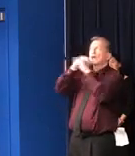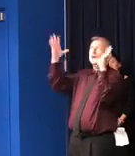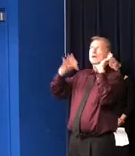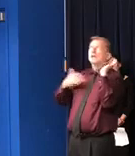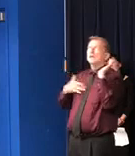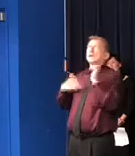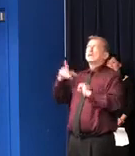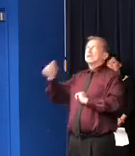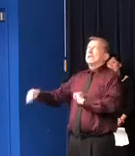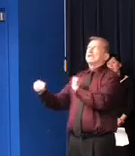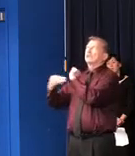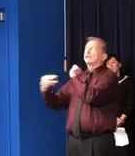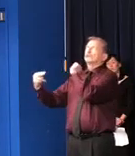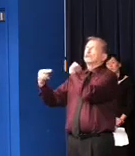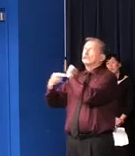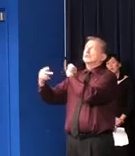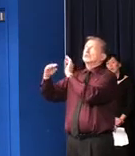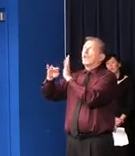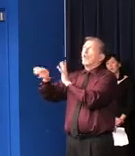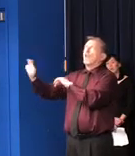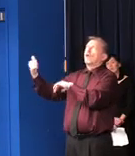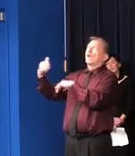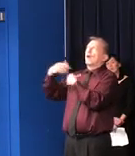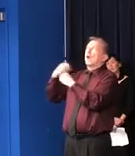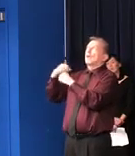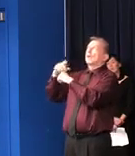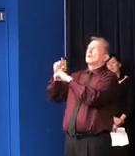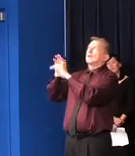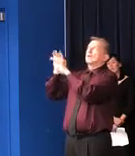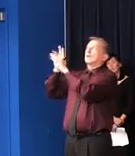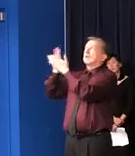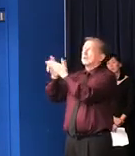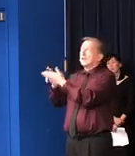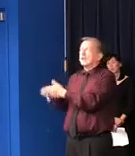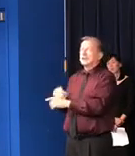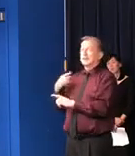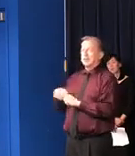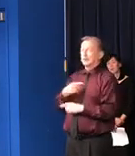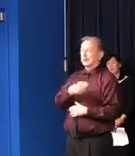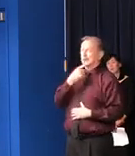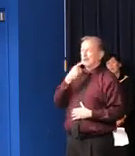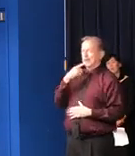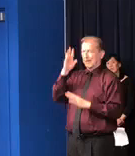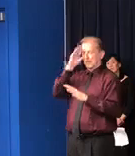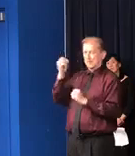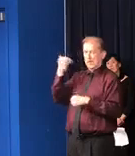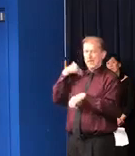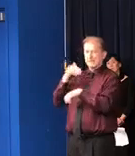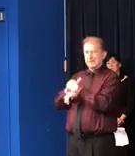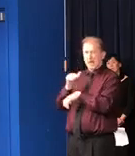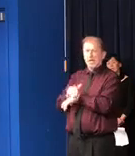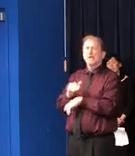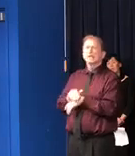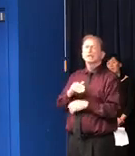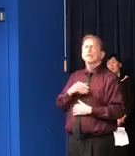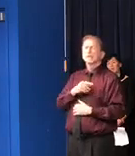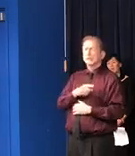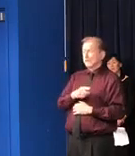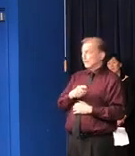think they would be deployed to? And also in regards to the president's comments that you referenced last night, is there a specific number of